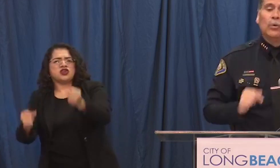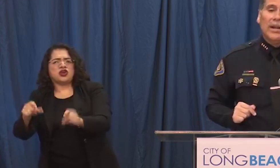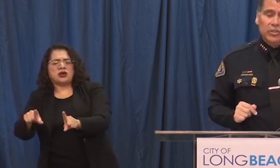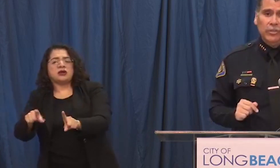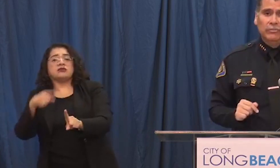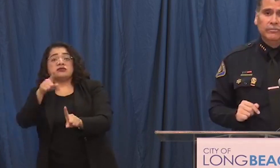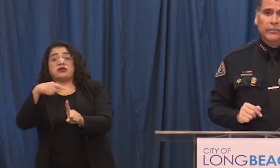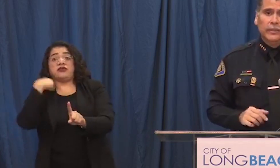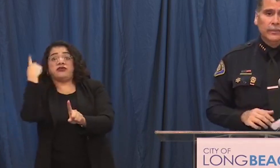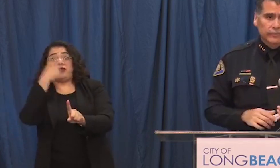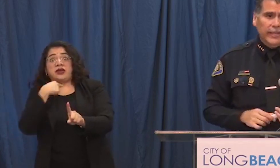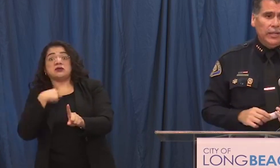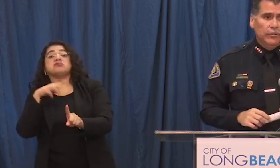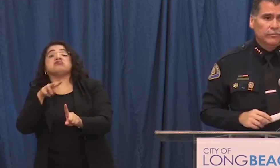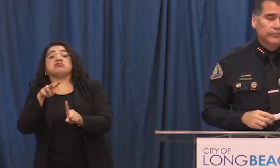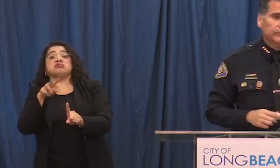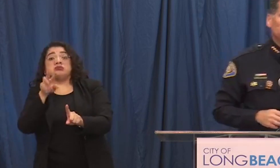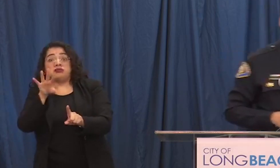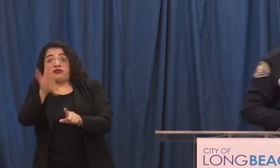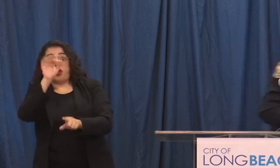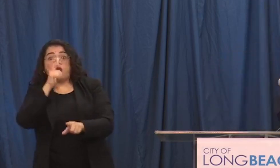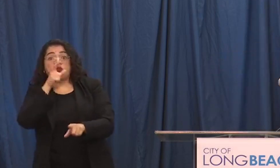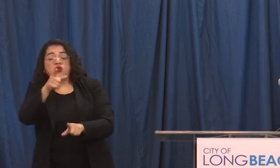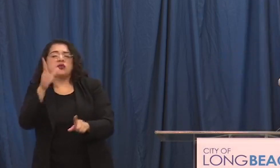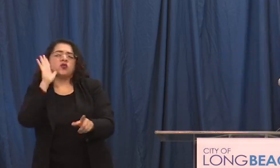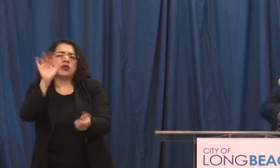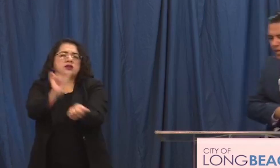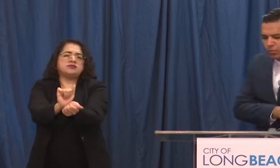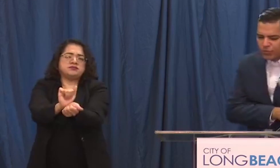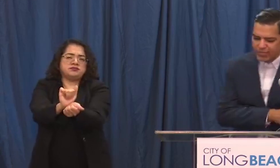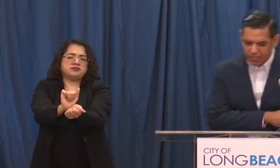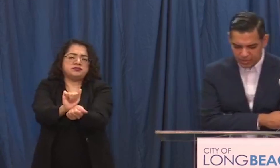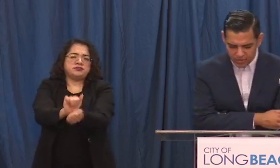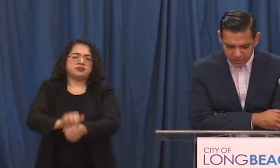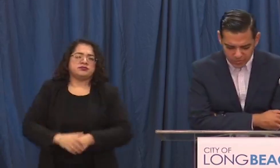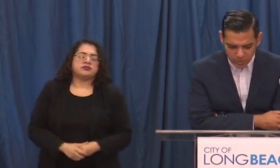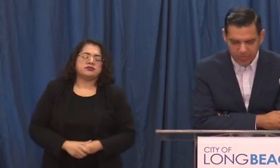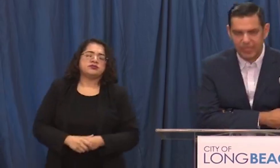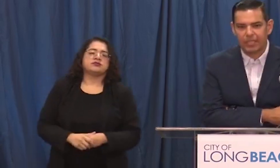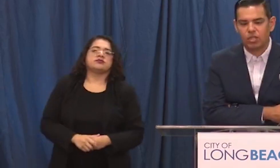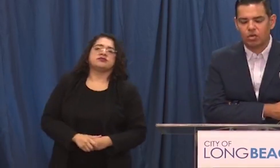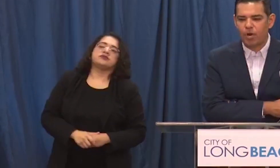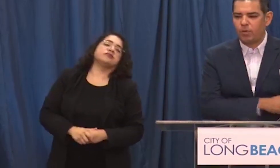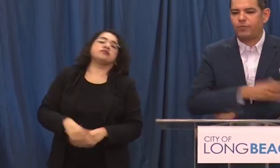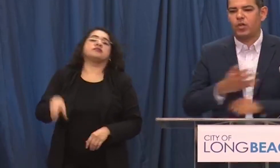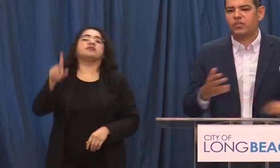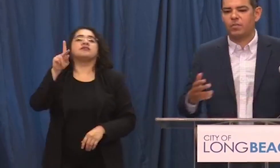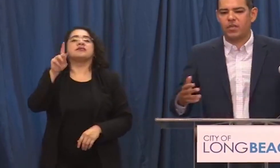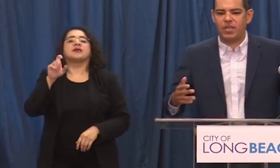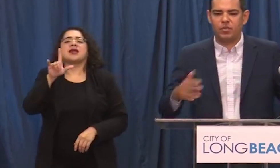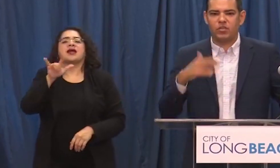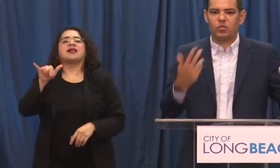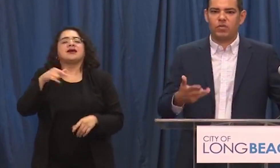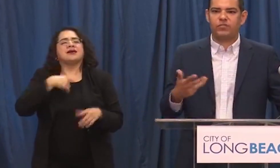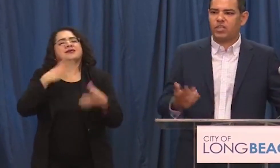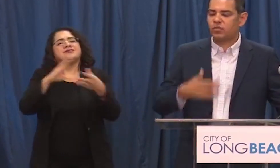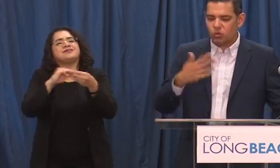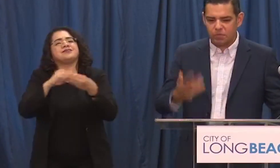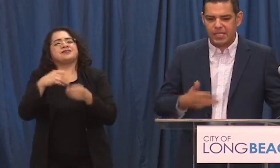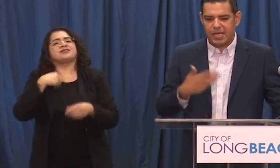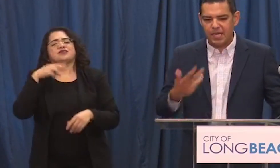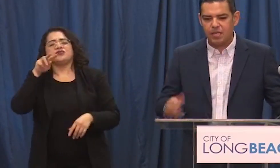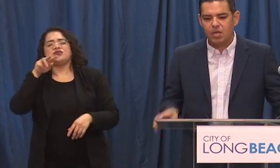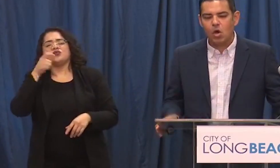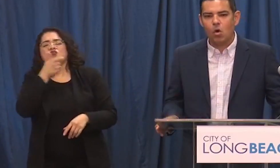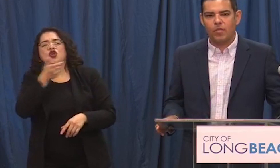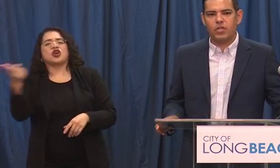we're going to arrest you thank you and let me add one more thing kelly i think it's important i think you're probably referring to some of the images that we've seen on